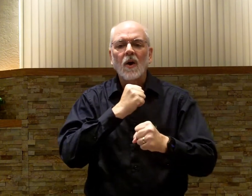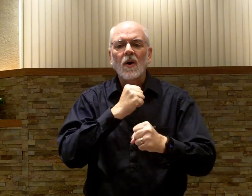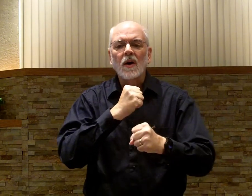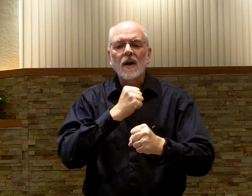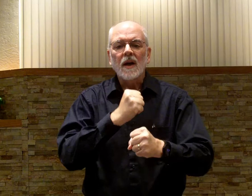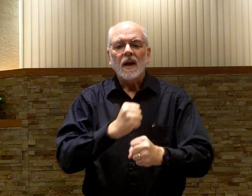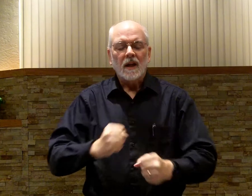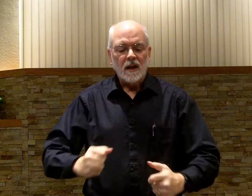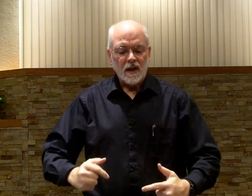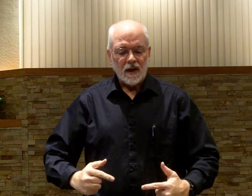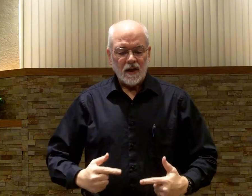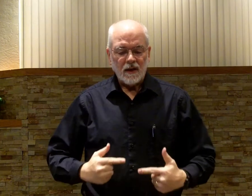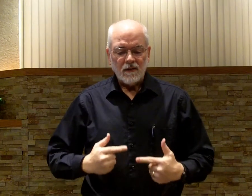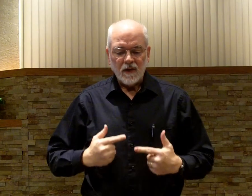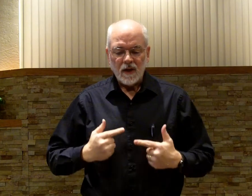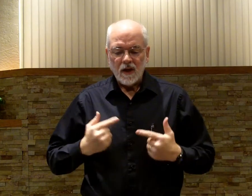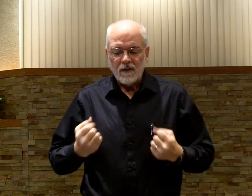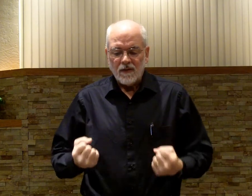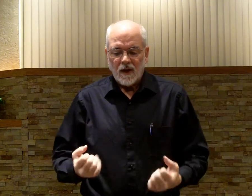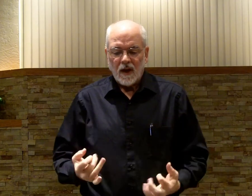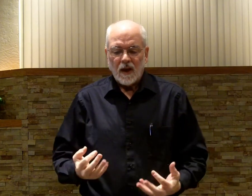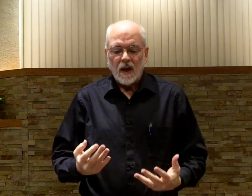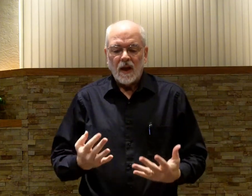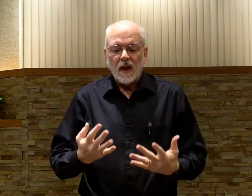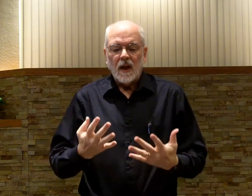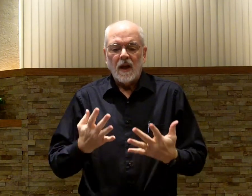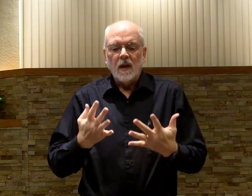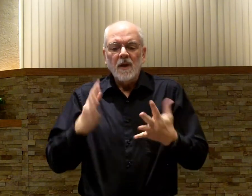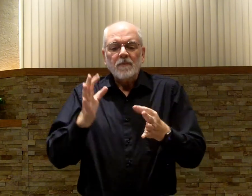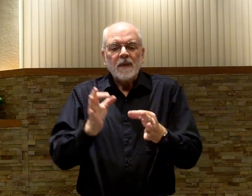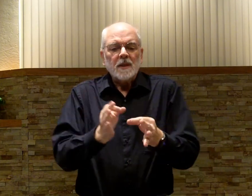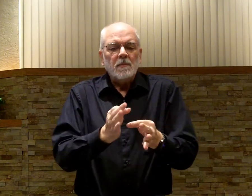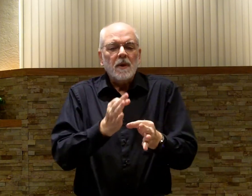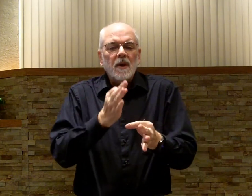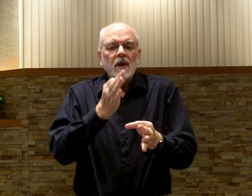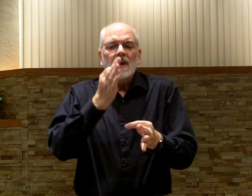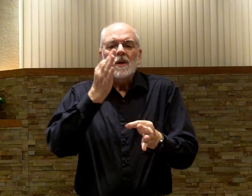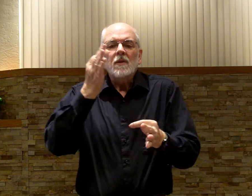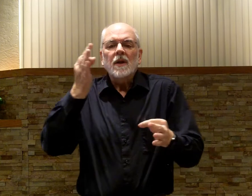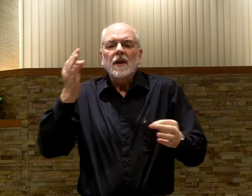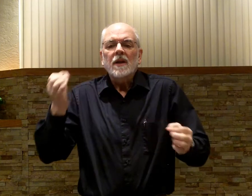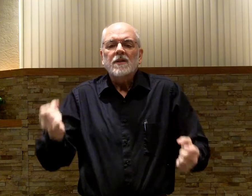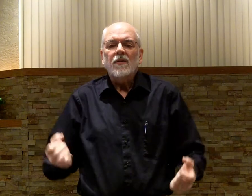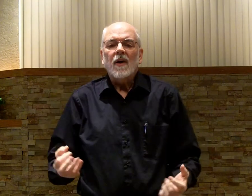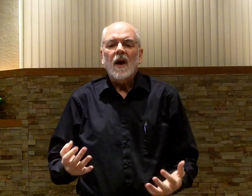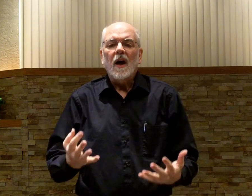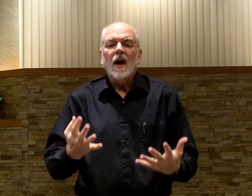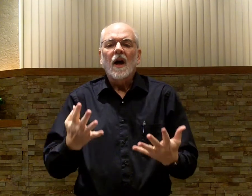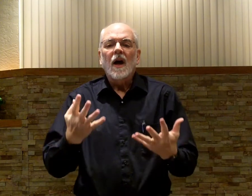Living flame, Spirit's fire,